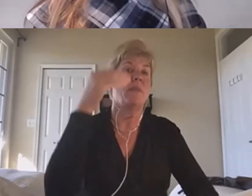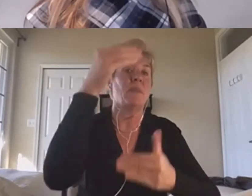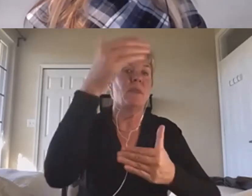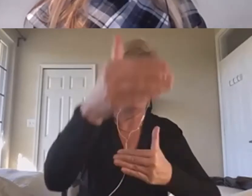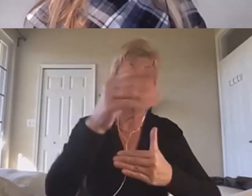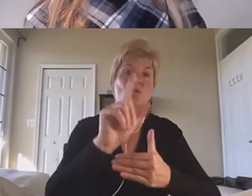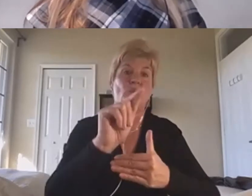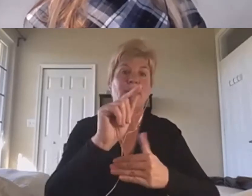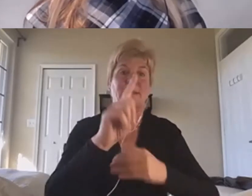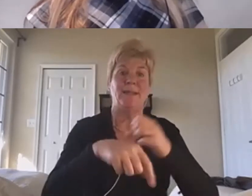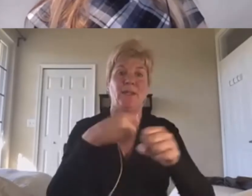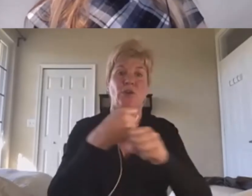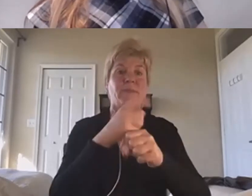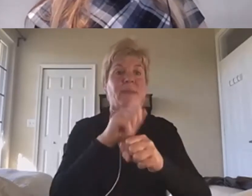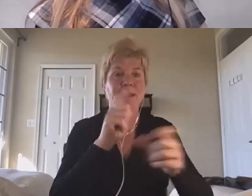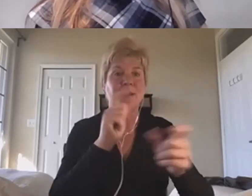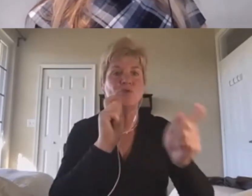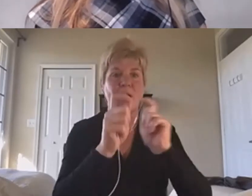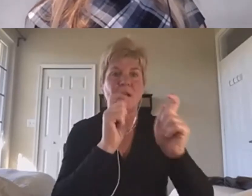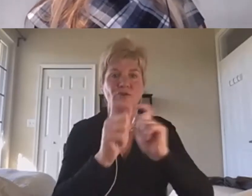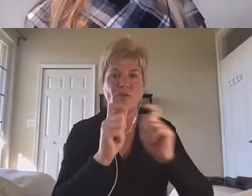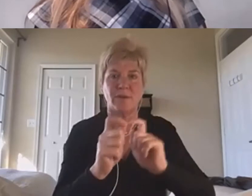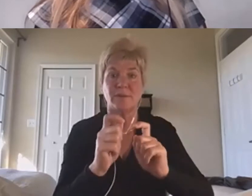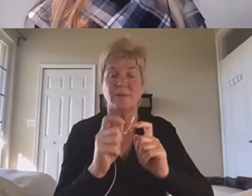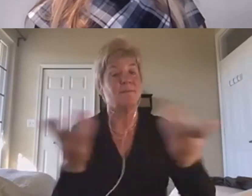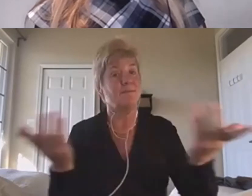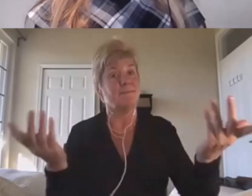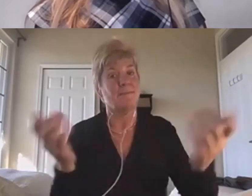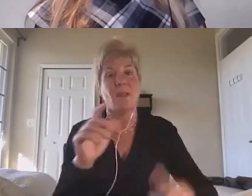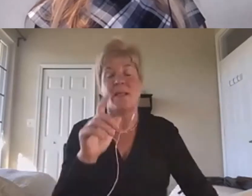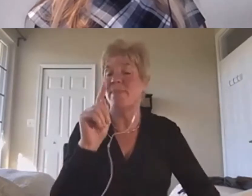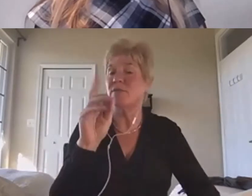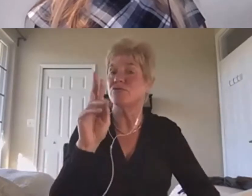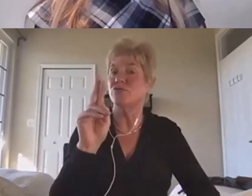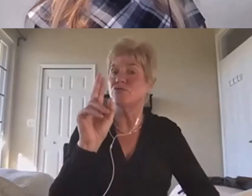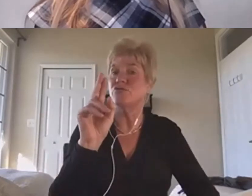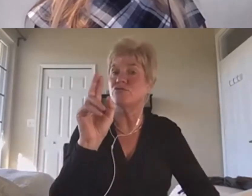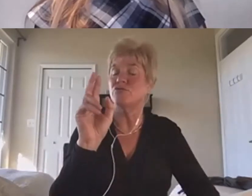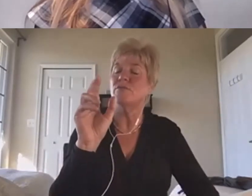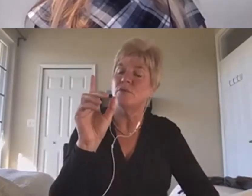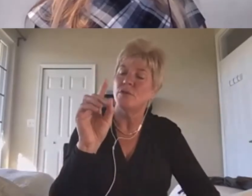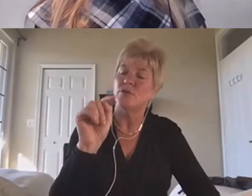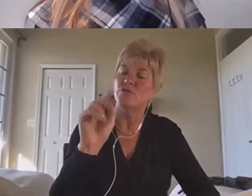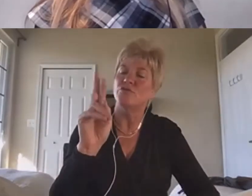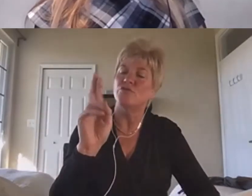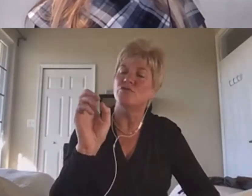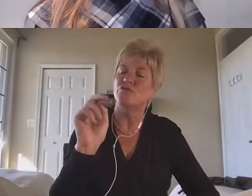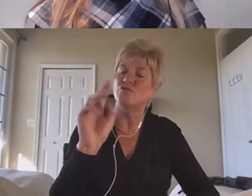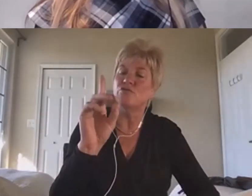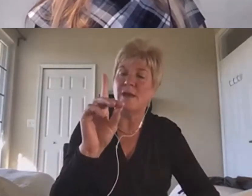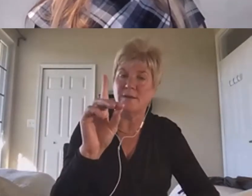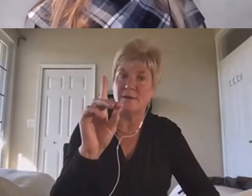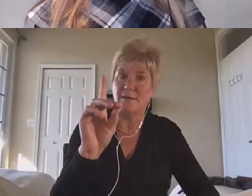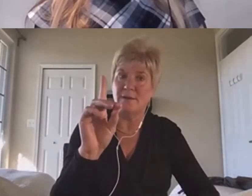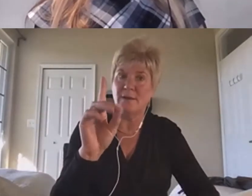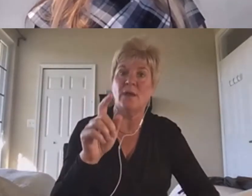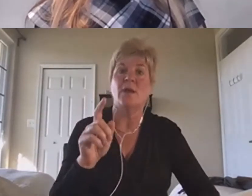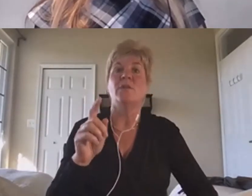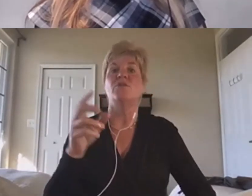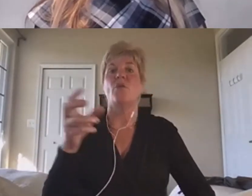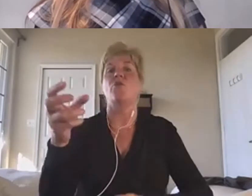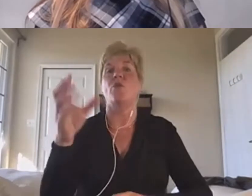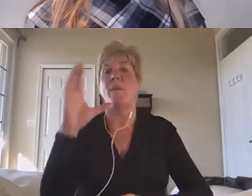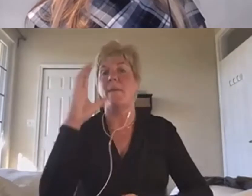us. So, we have a trend here that says you're trying to find athletes that have